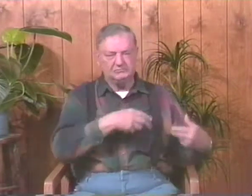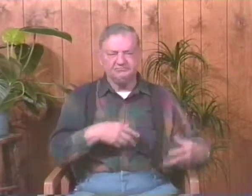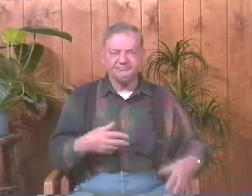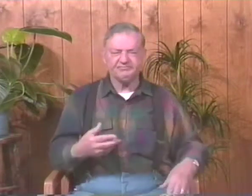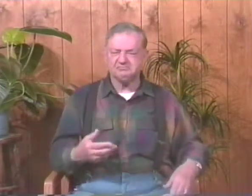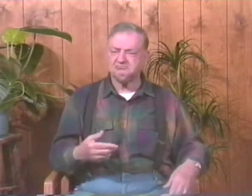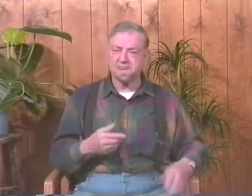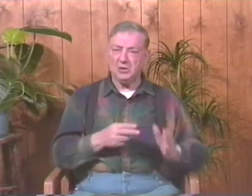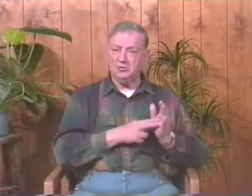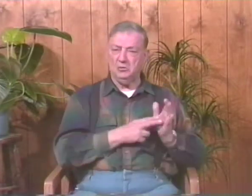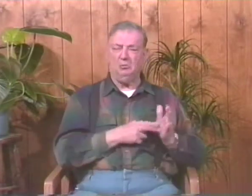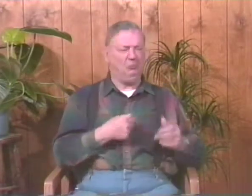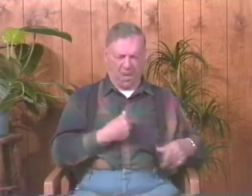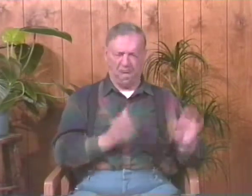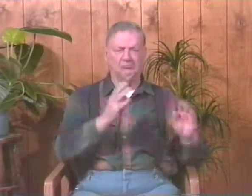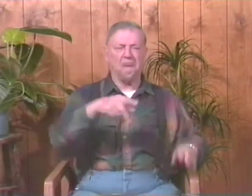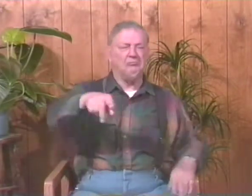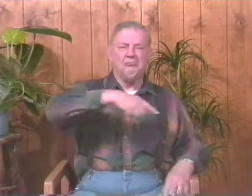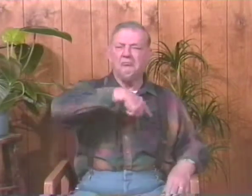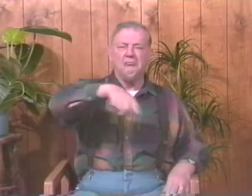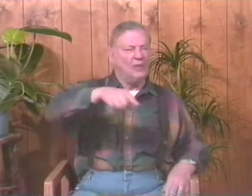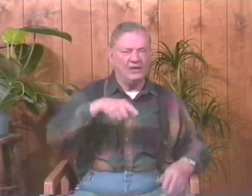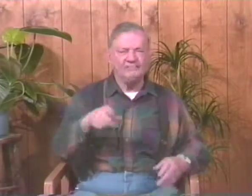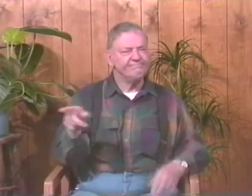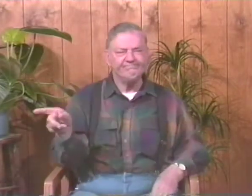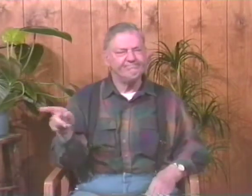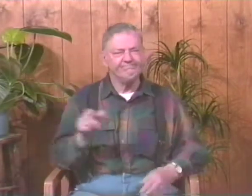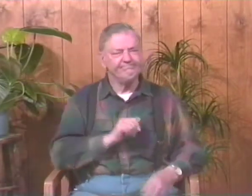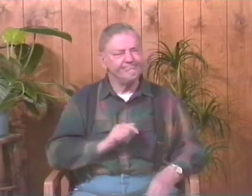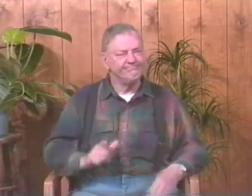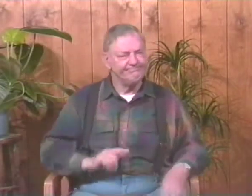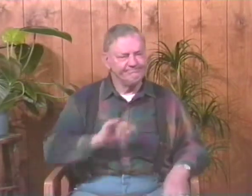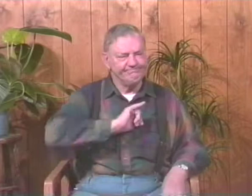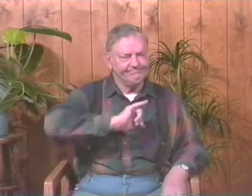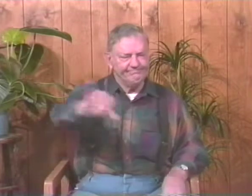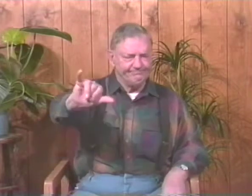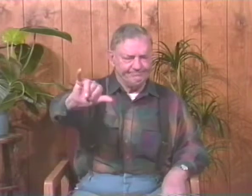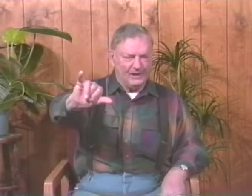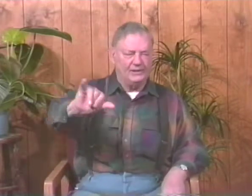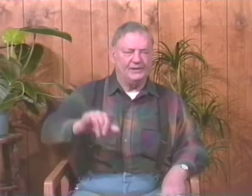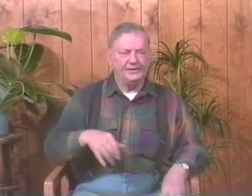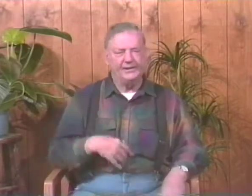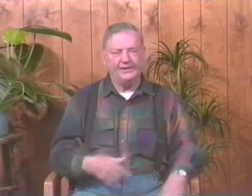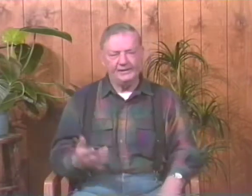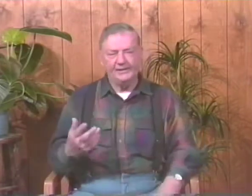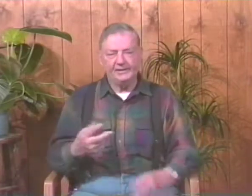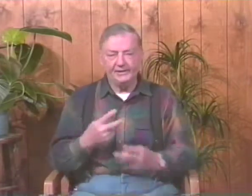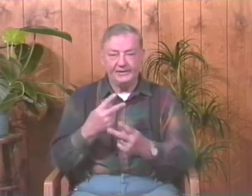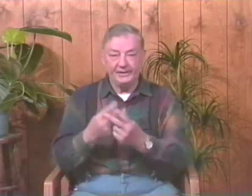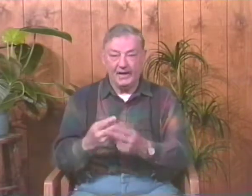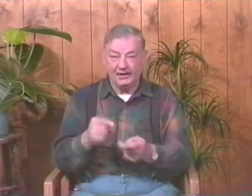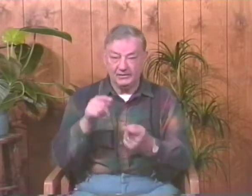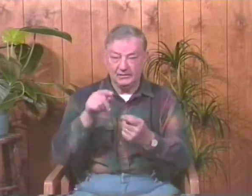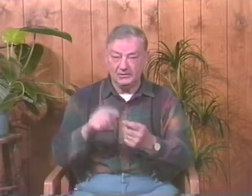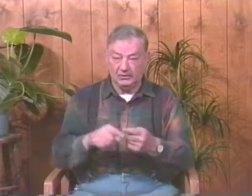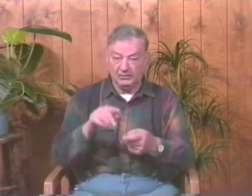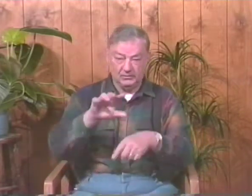food at mealtimes. And we were free to walk around. But she wouldn't let us. She made us stay at the far end of room. So we were